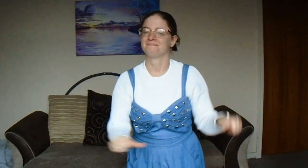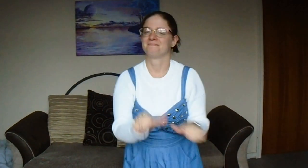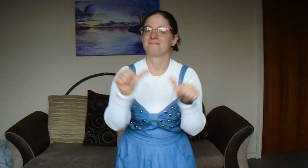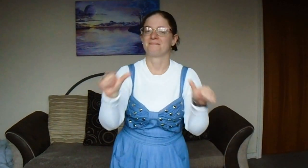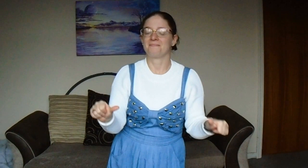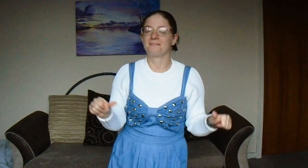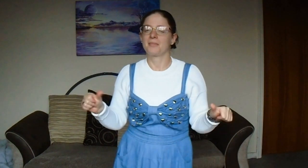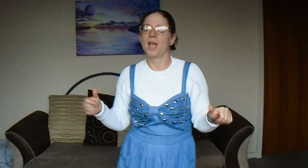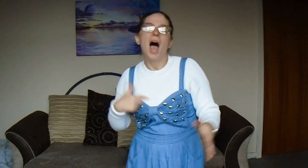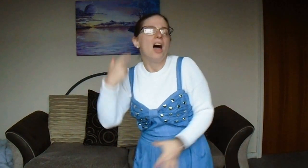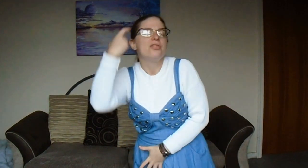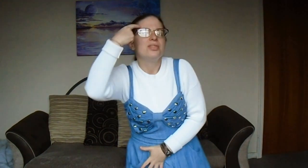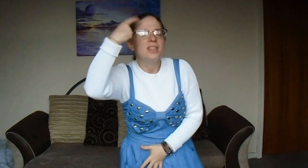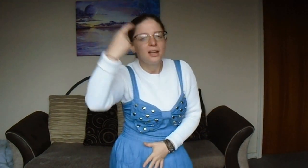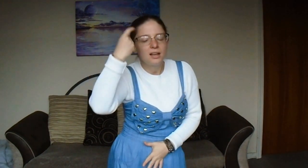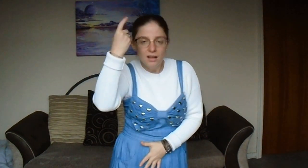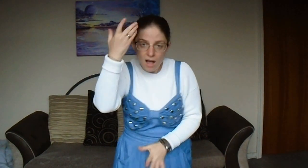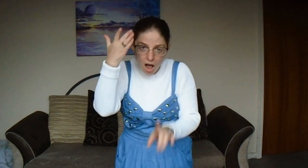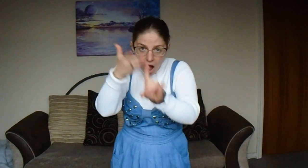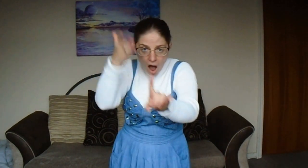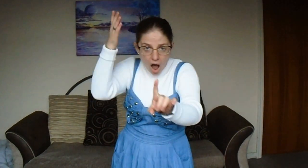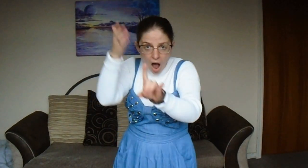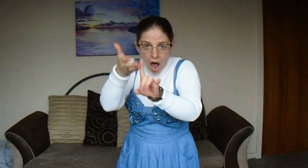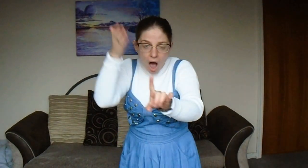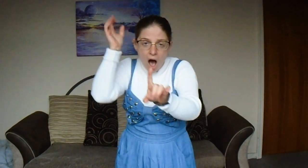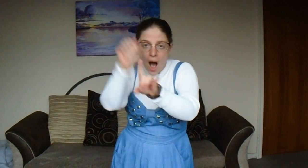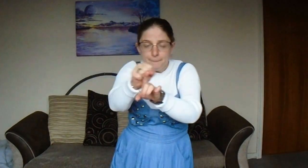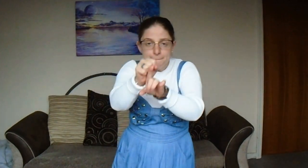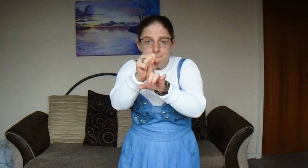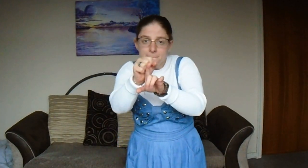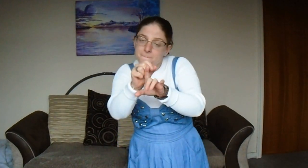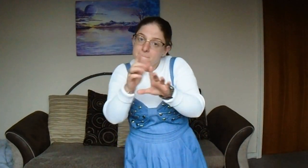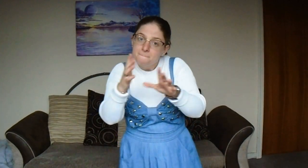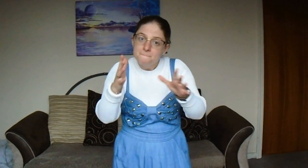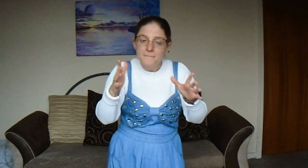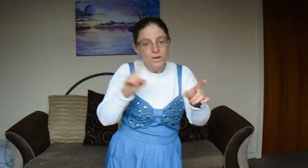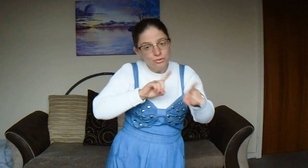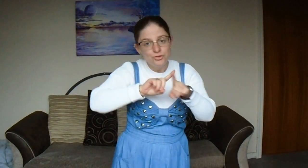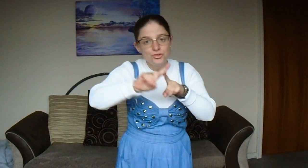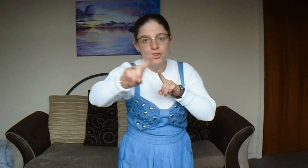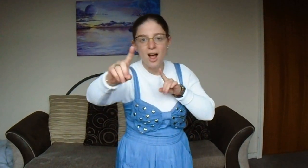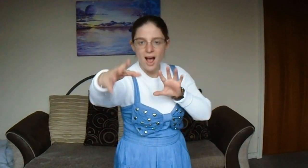I think I thought I saw you try,